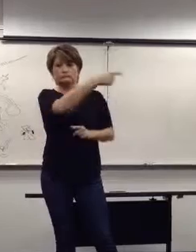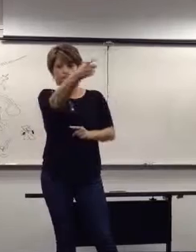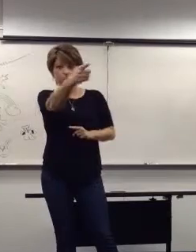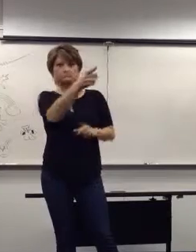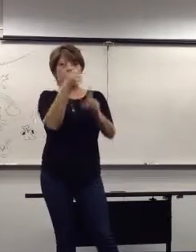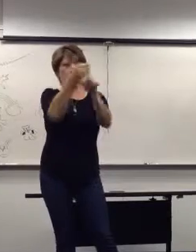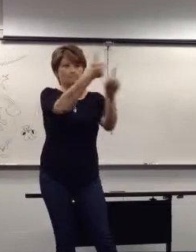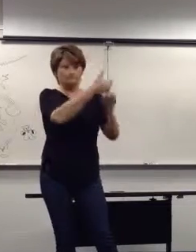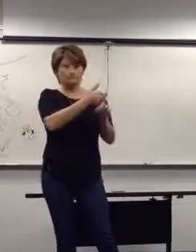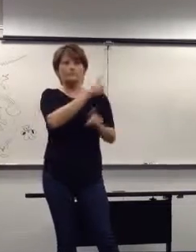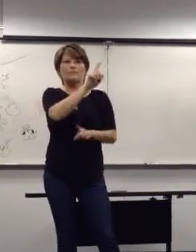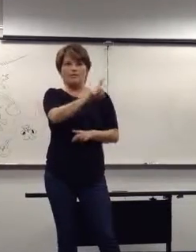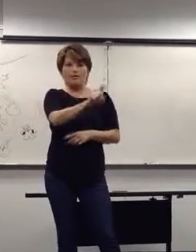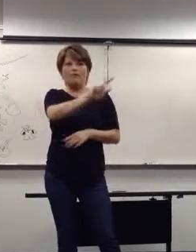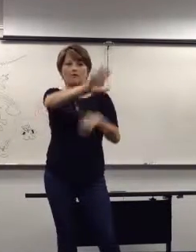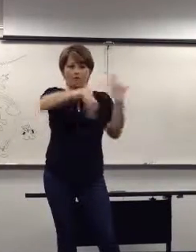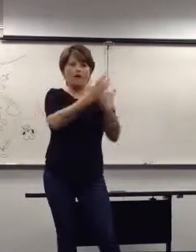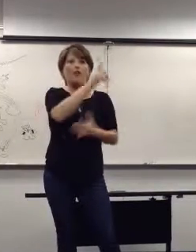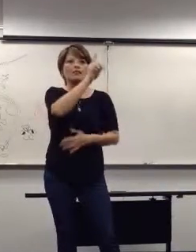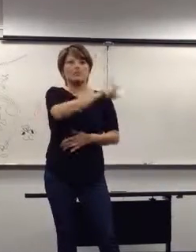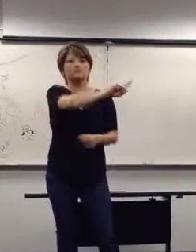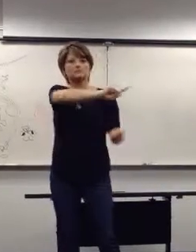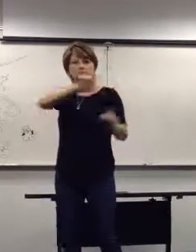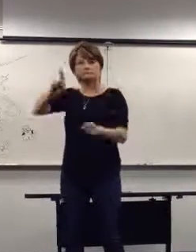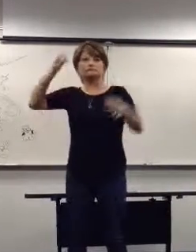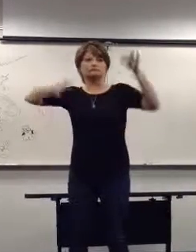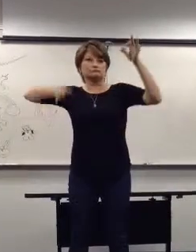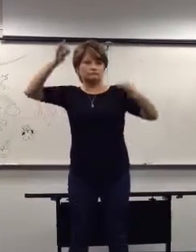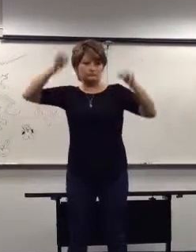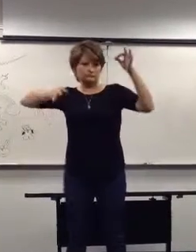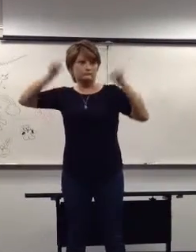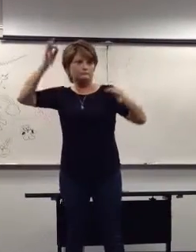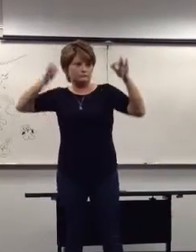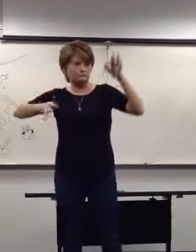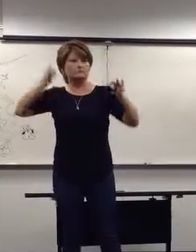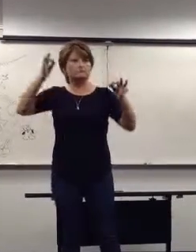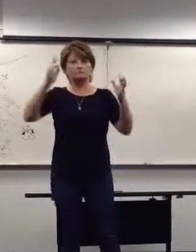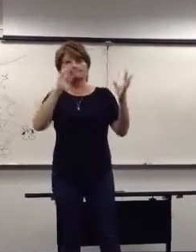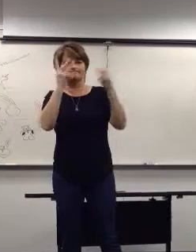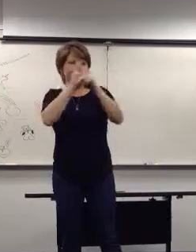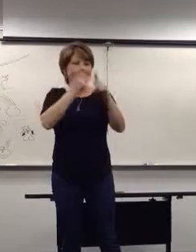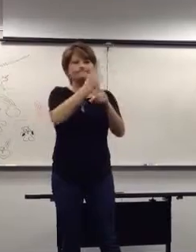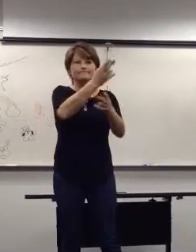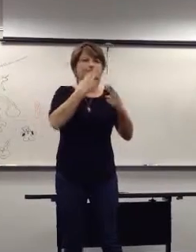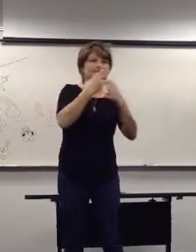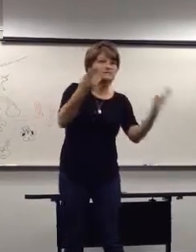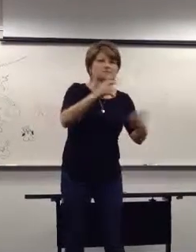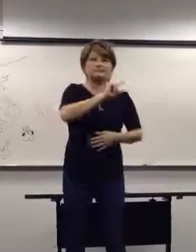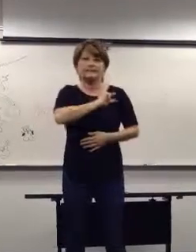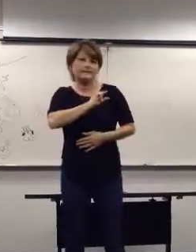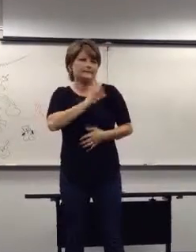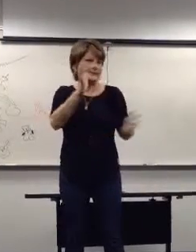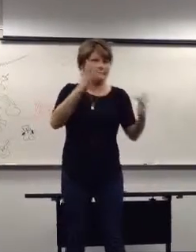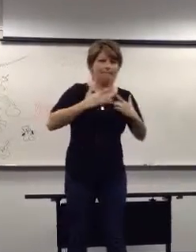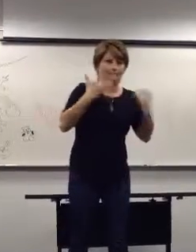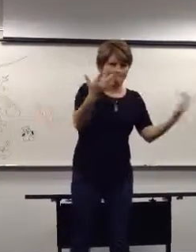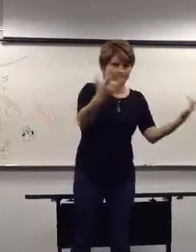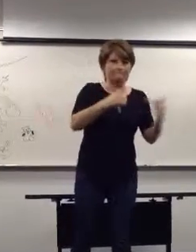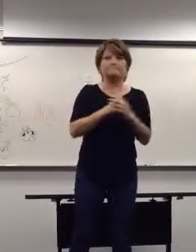they decided it was illegal, and they had to figure out